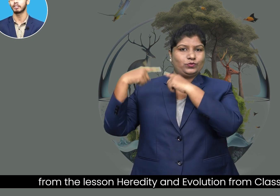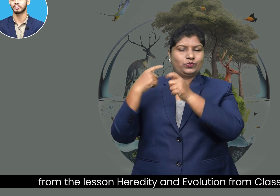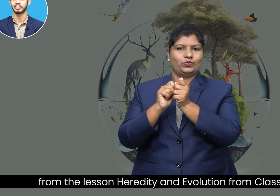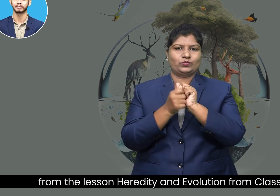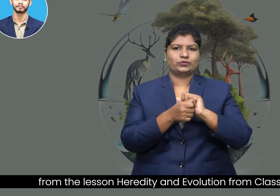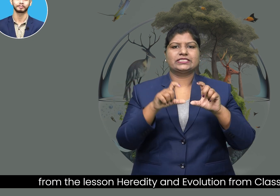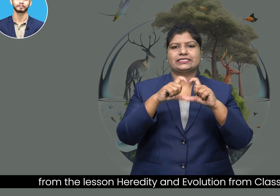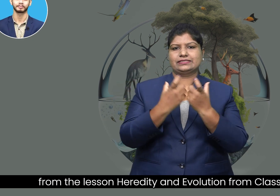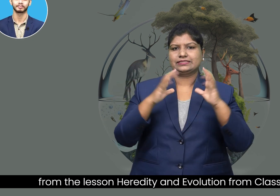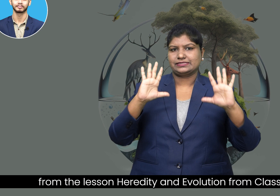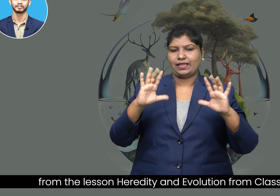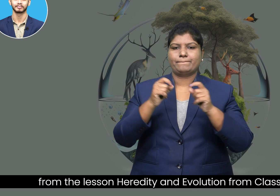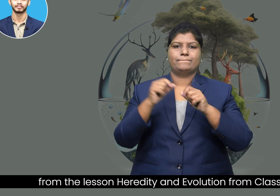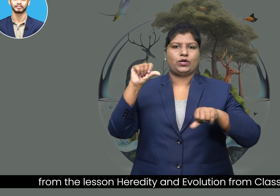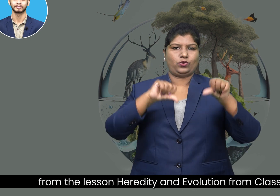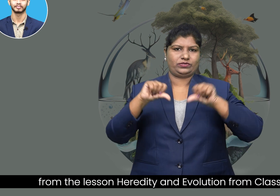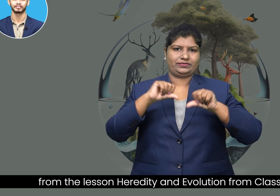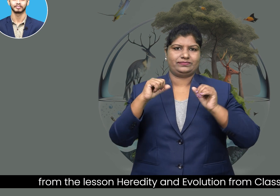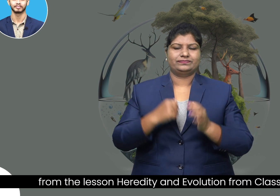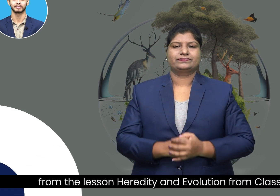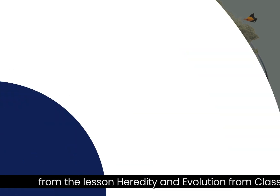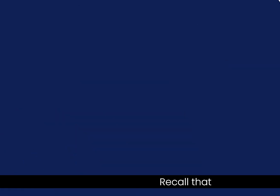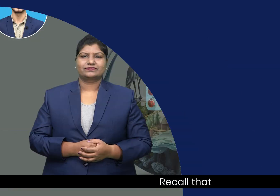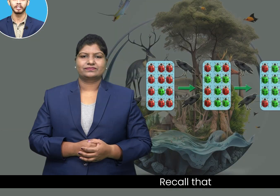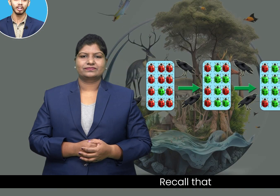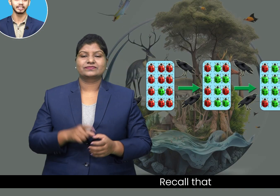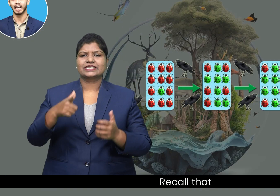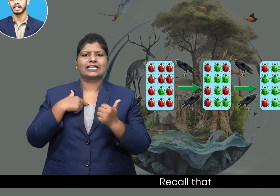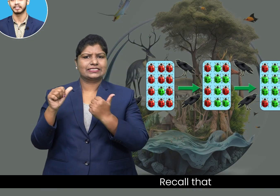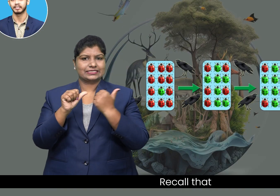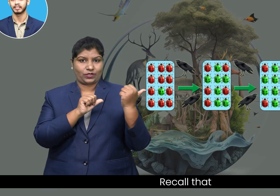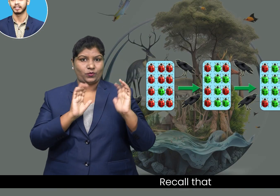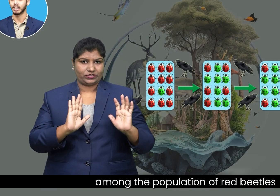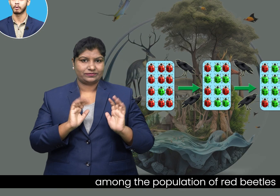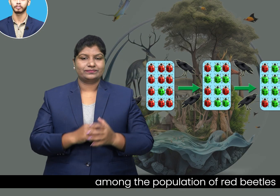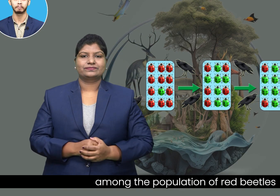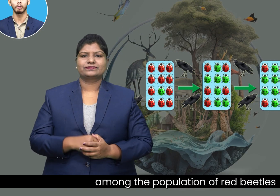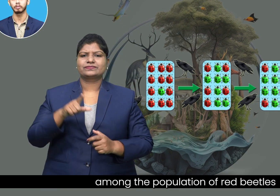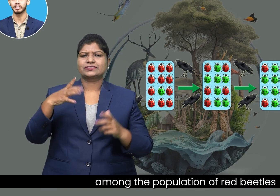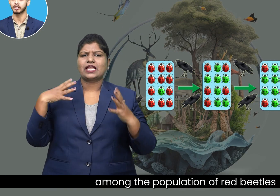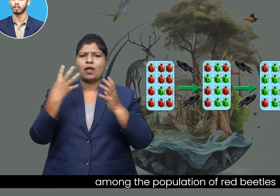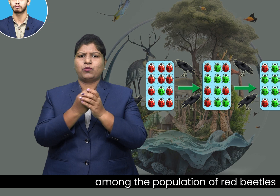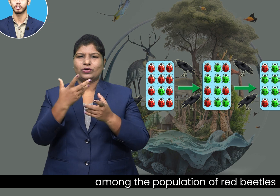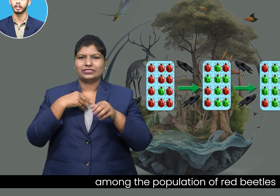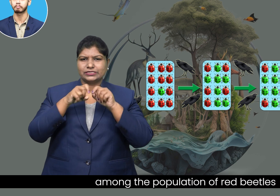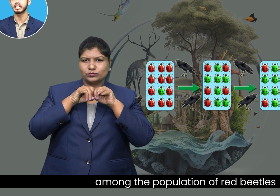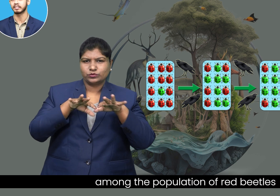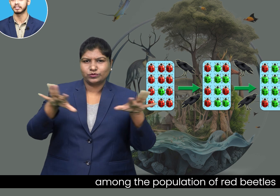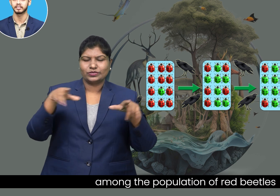recall that among the population of red beetles